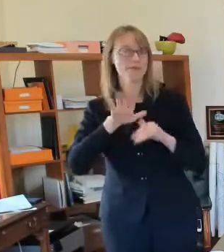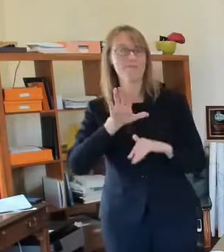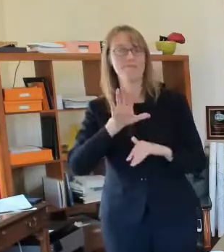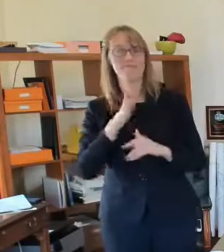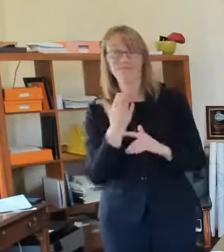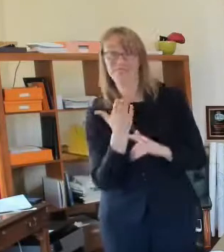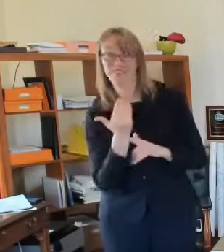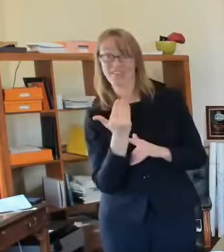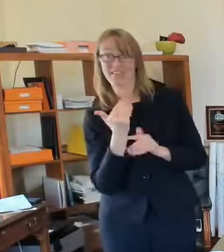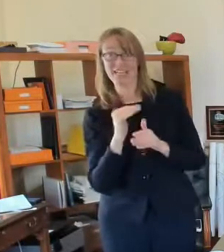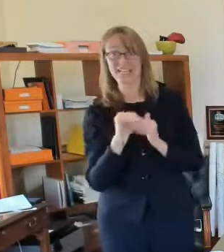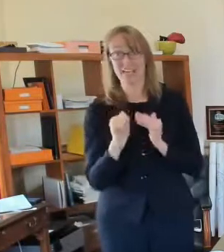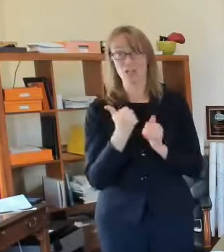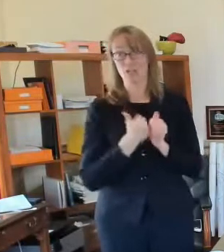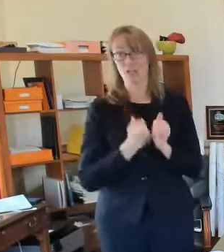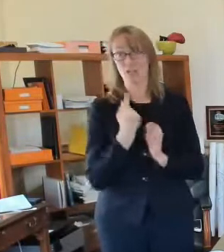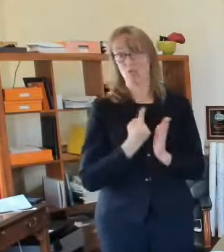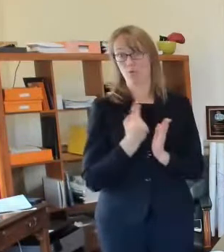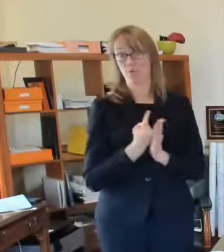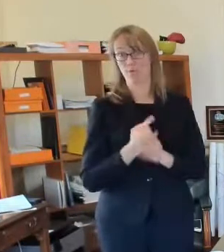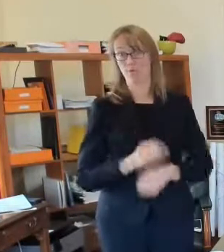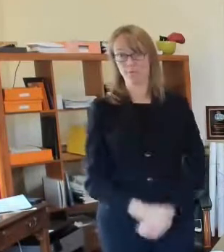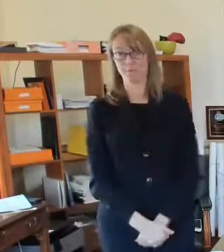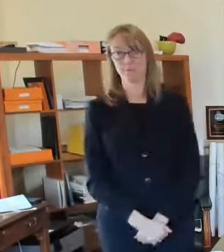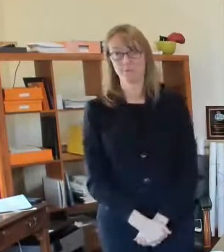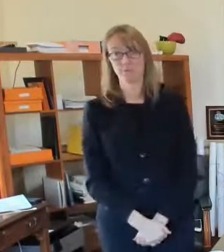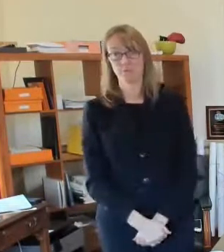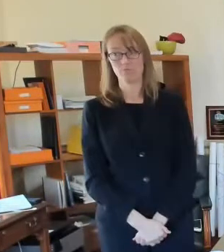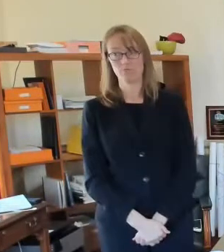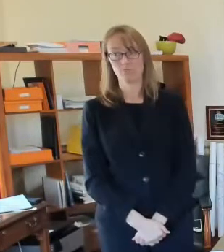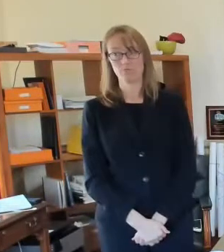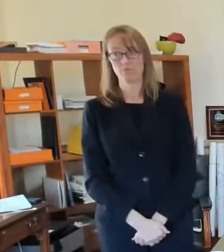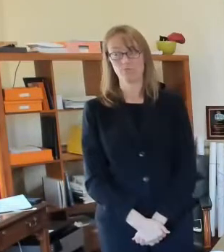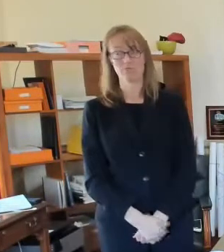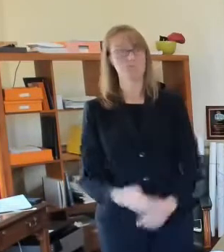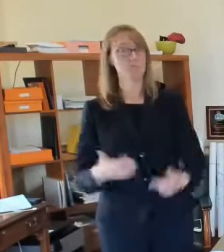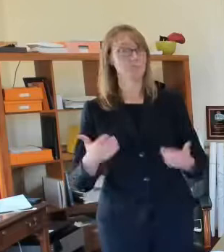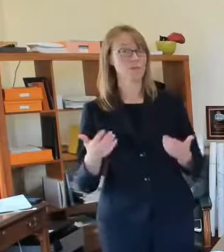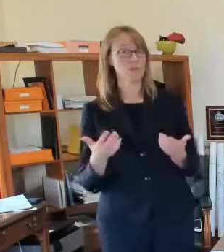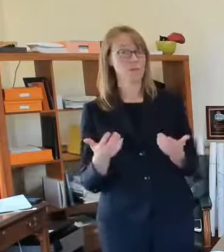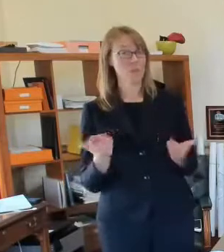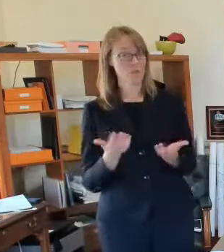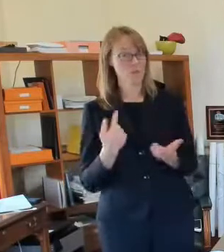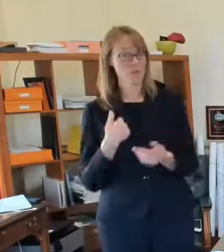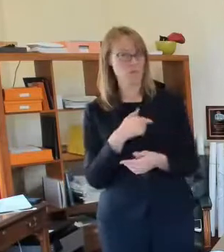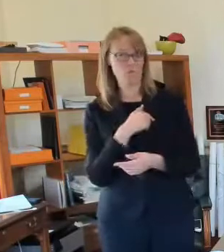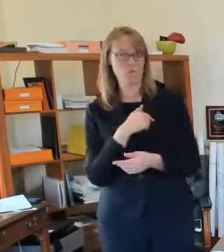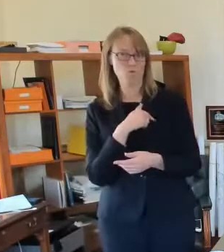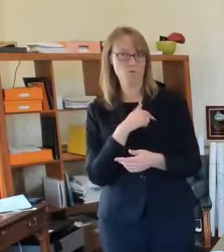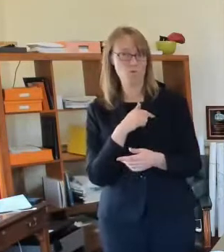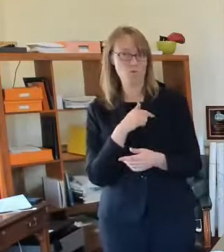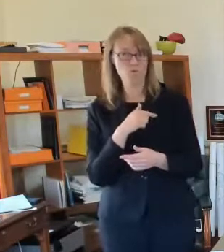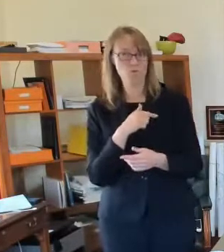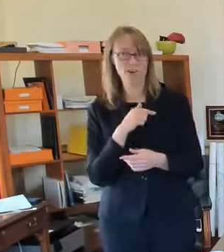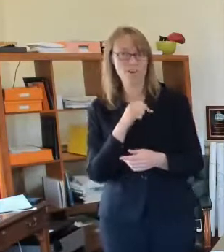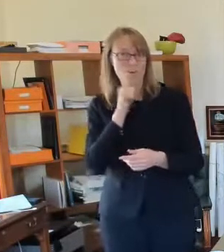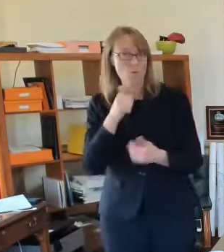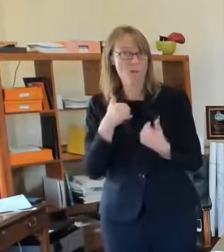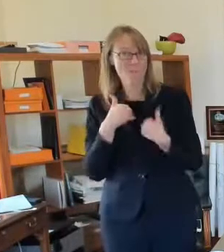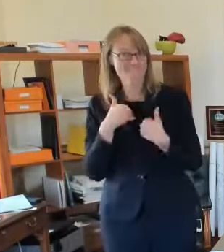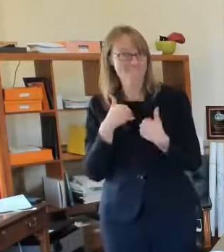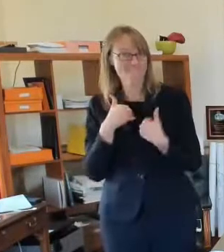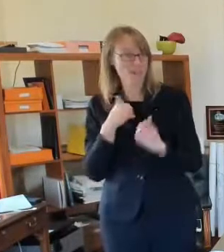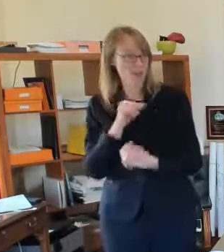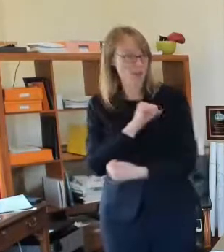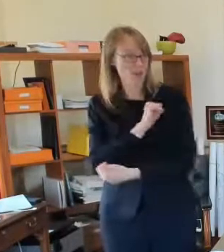dollars an hour we do not have the authority to require that for all businesses with who are located